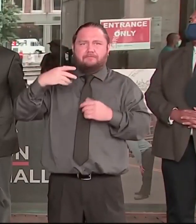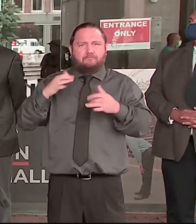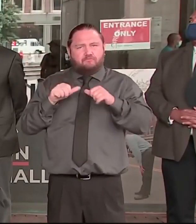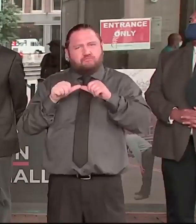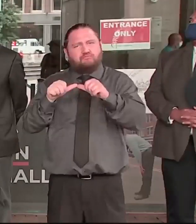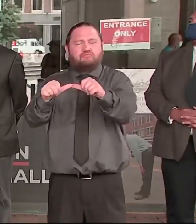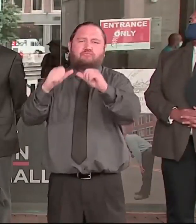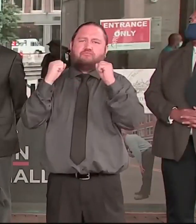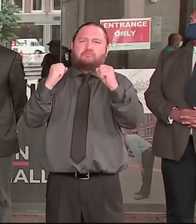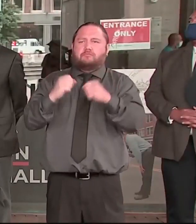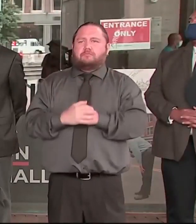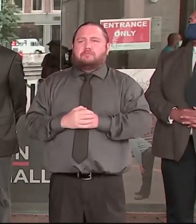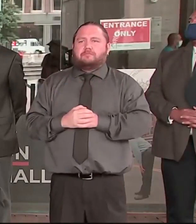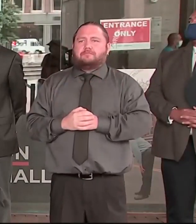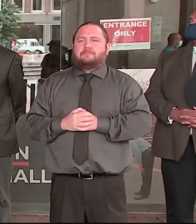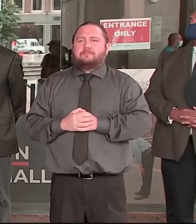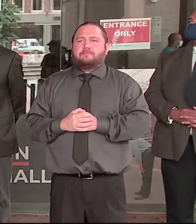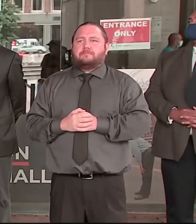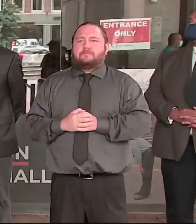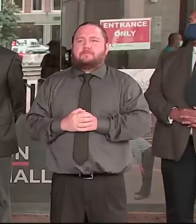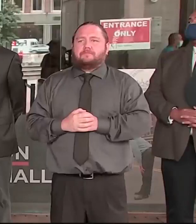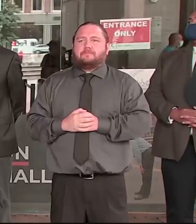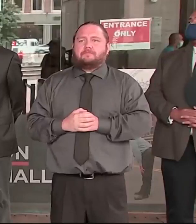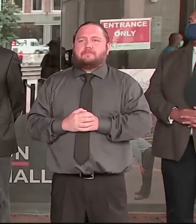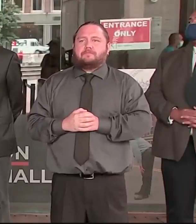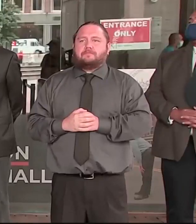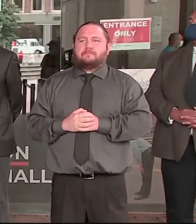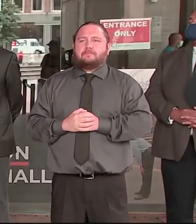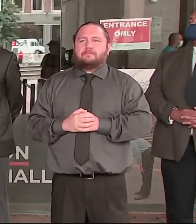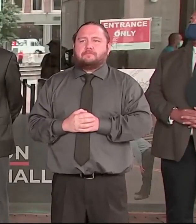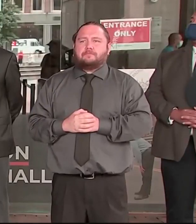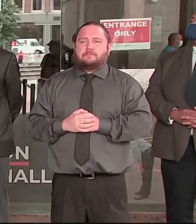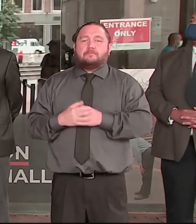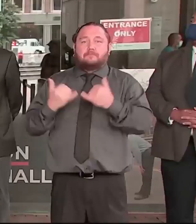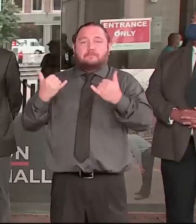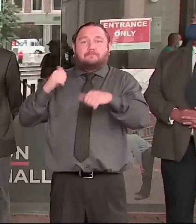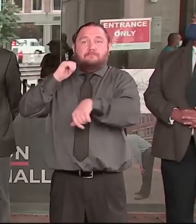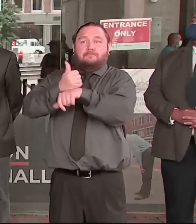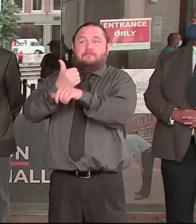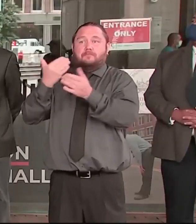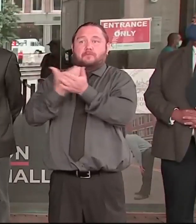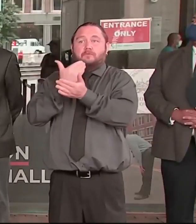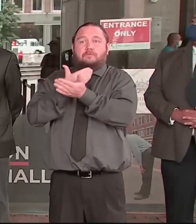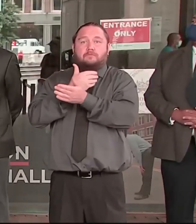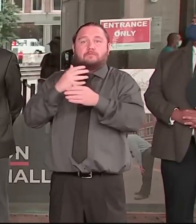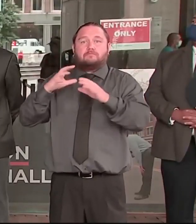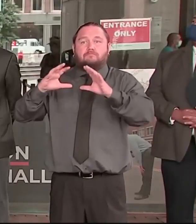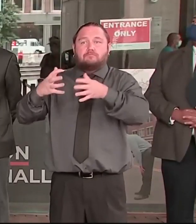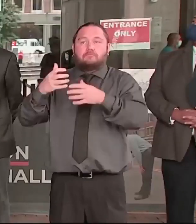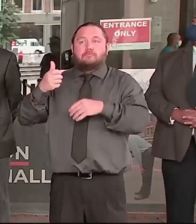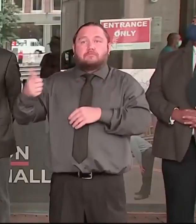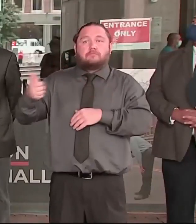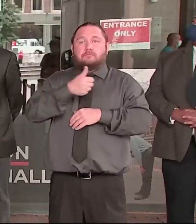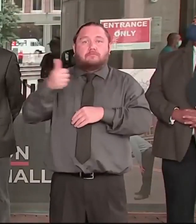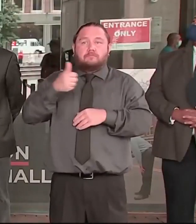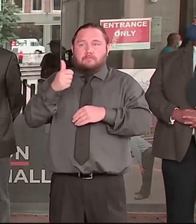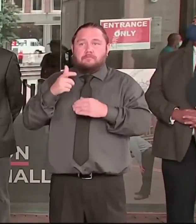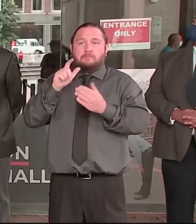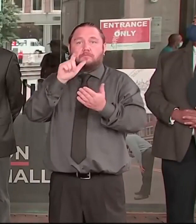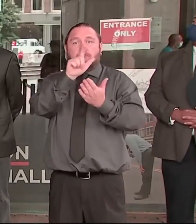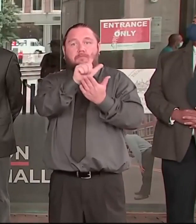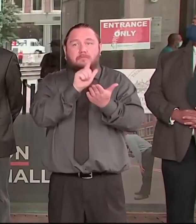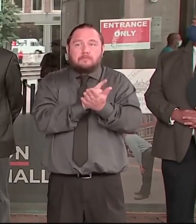Boston's Bostonians from civil rights organizations, the legal community, and the faith community. It will be chaired by Wayne Budd,